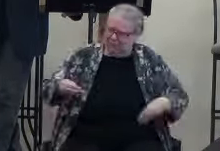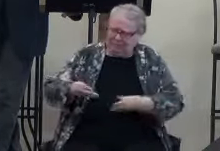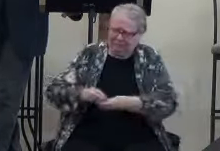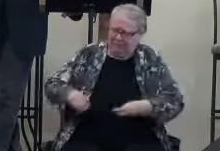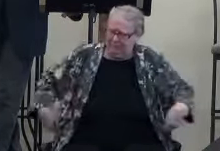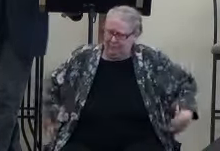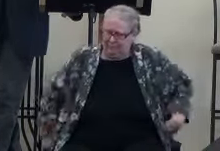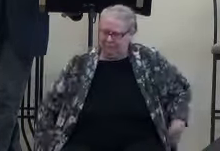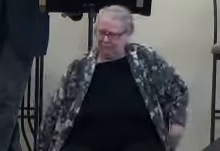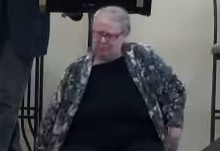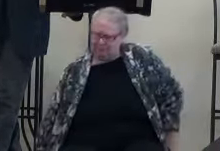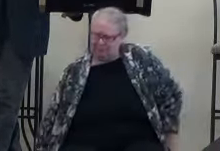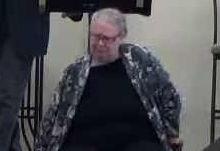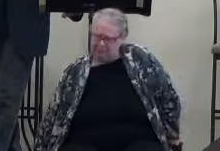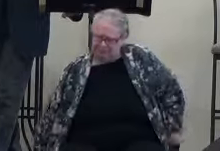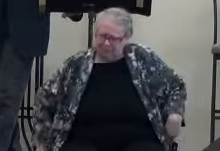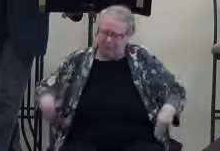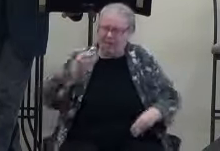right heart in a mighty way.